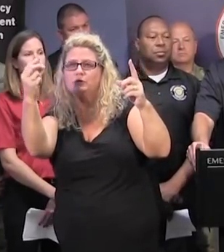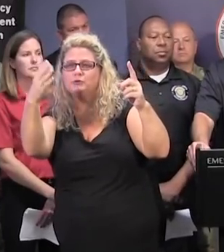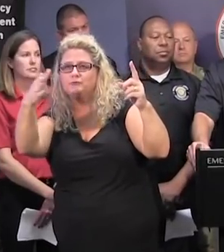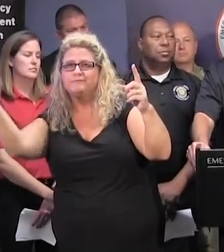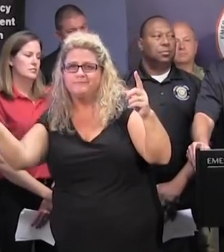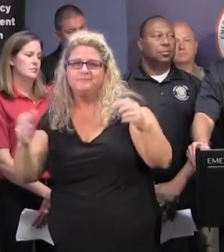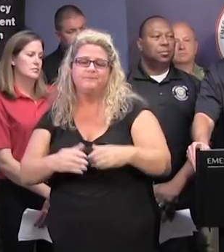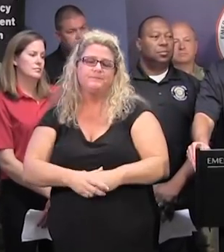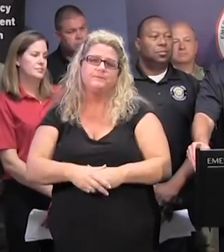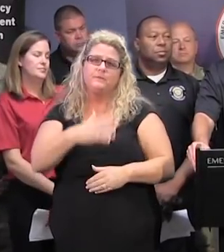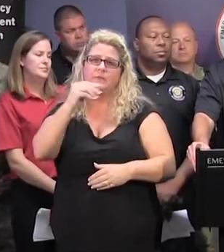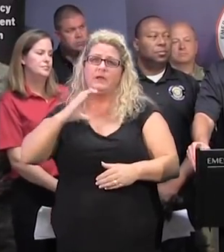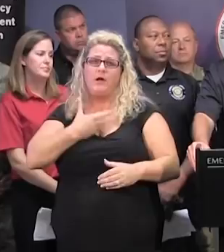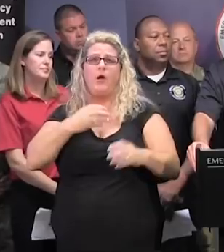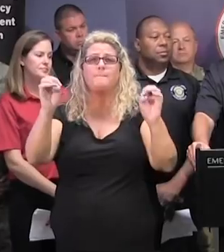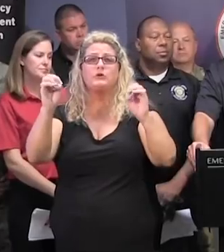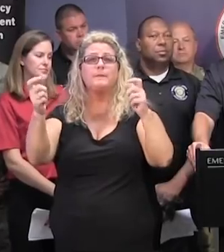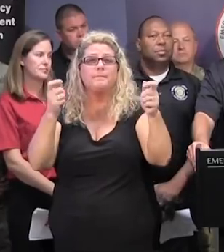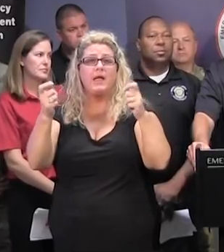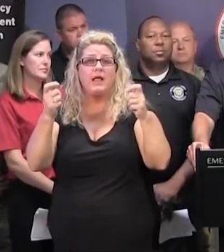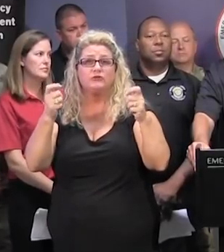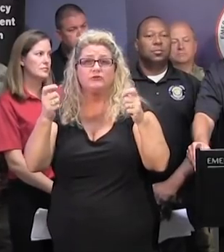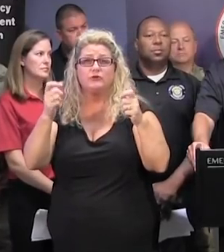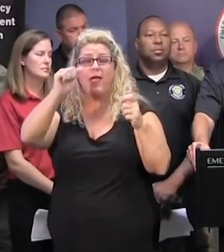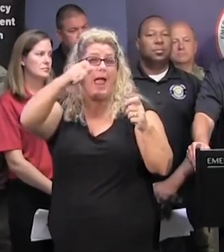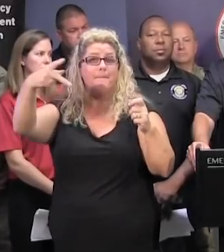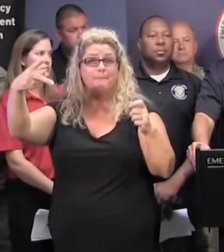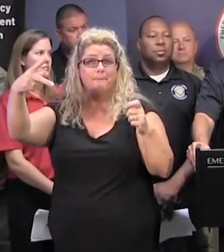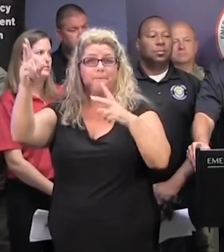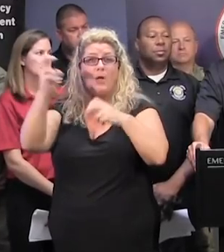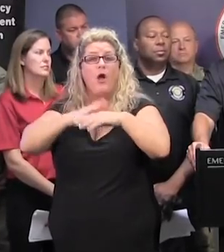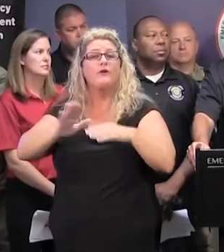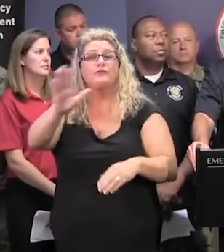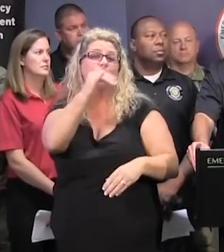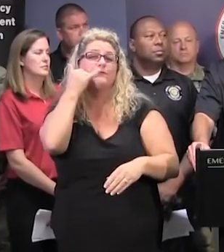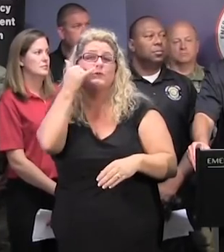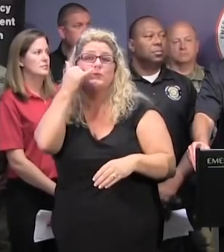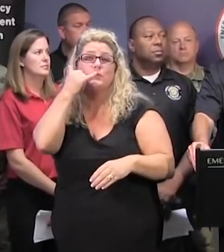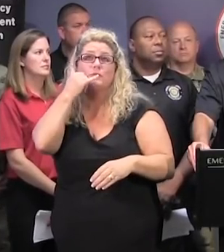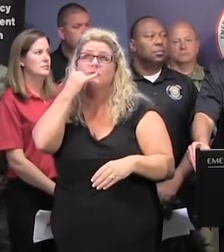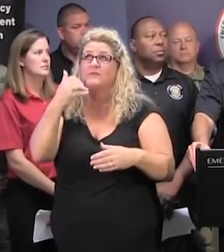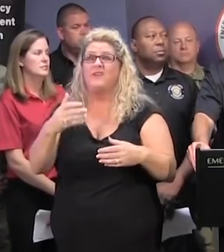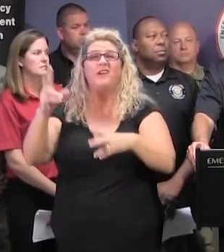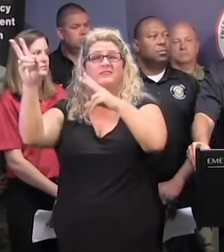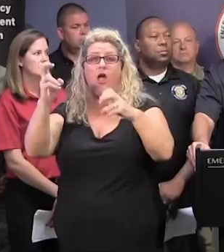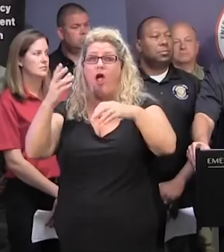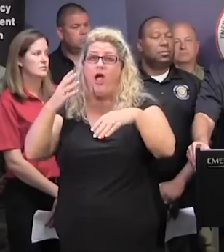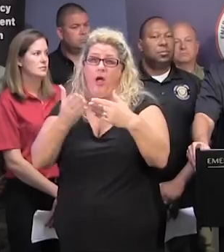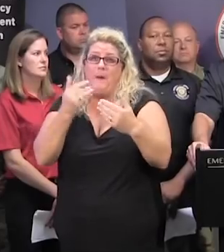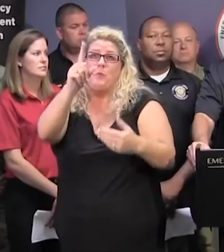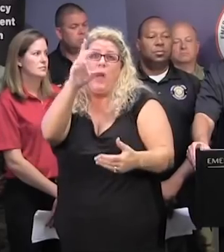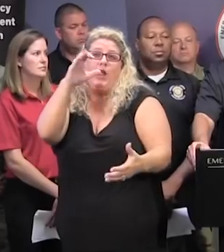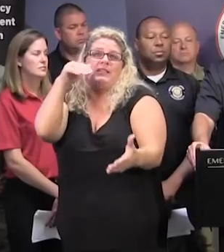Also, our emergency manager application that's on your smartphone, we've got almost 100,000 downloads on that,